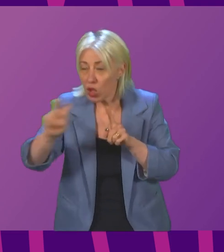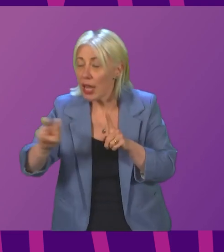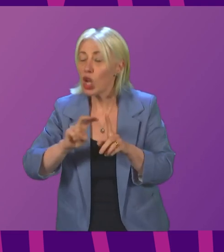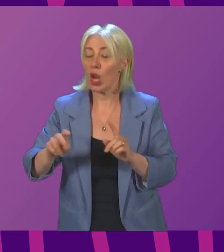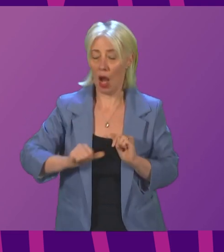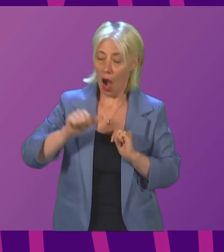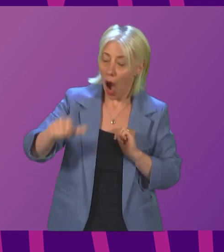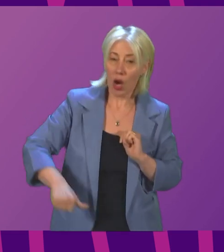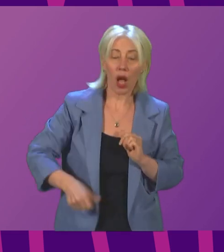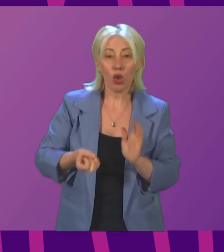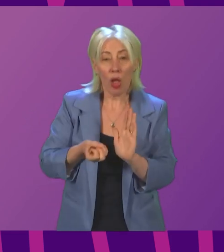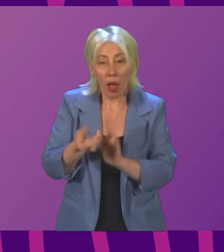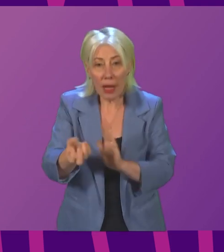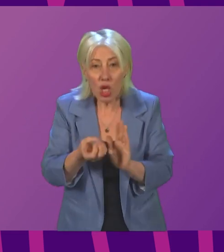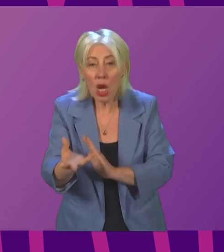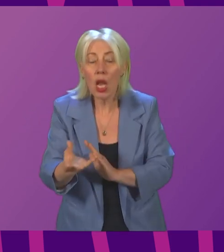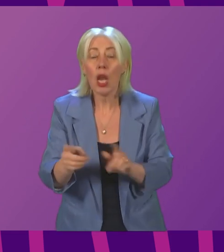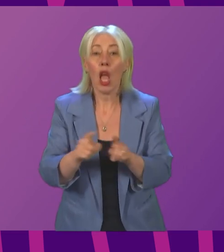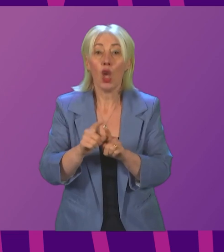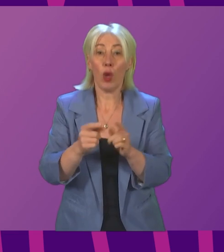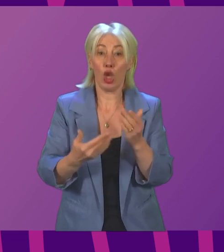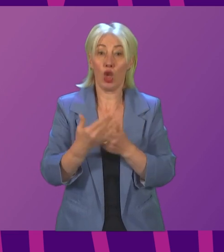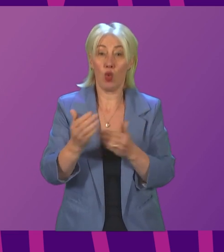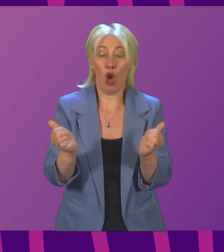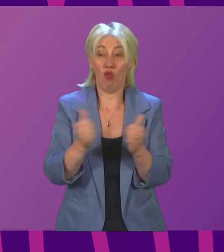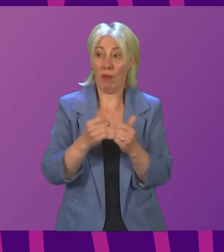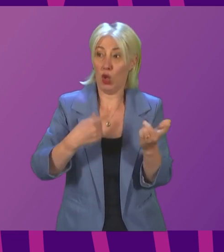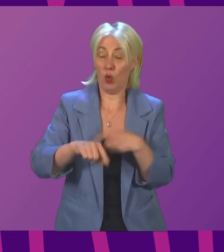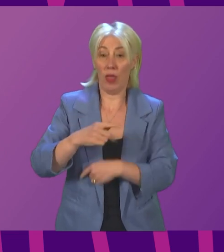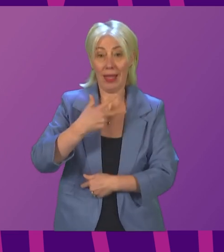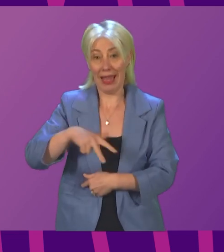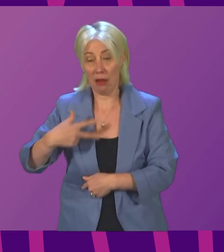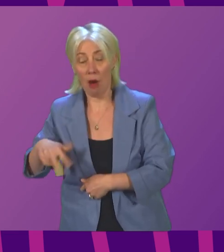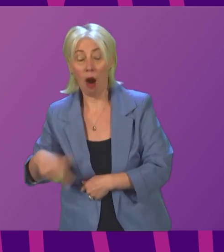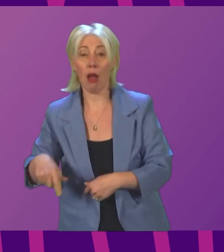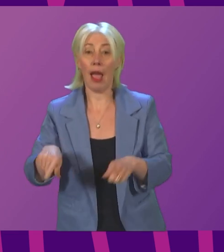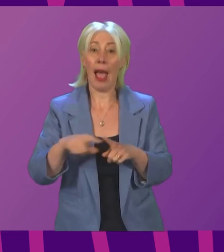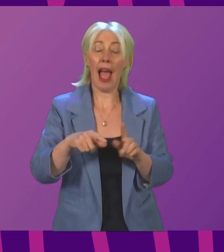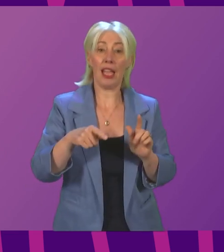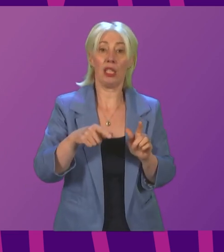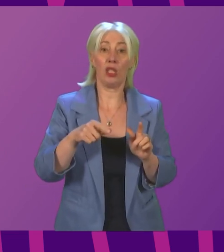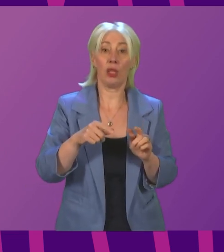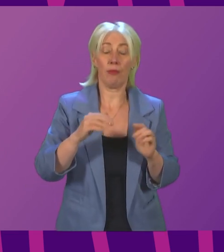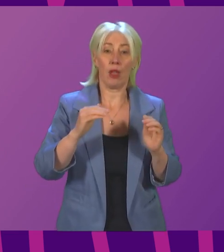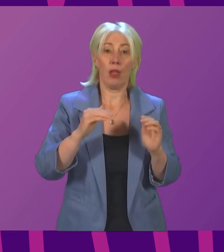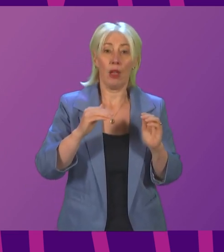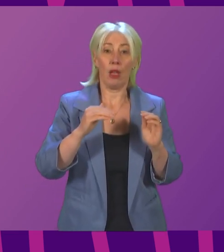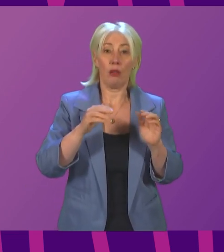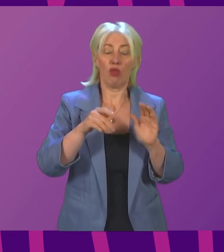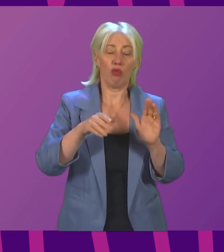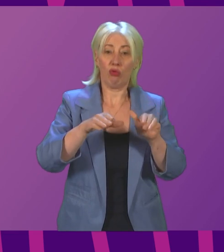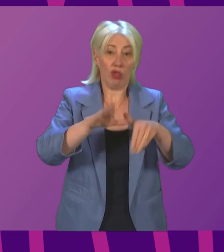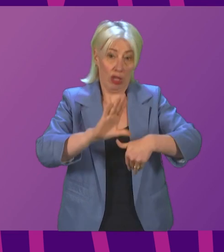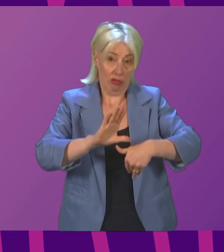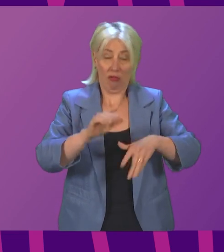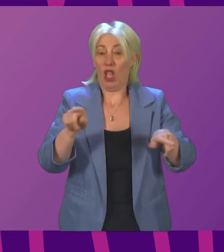and signed new memorandums of understanding on heat with Denmark and on peatlands with Chile. A full list of these